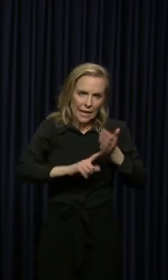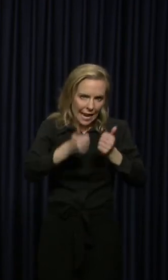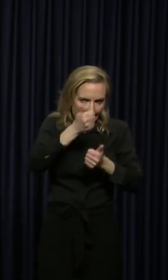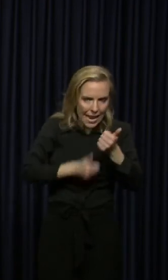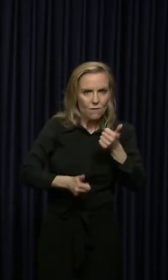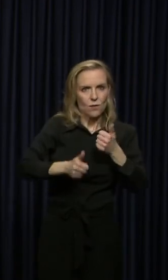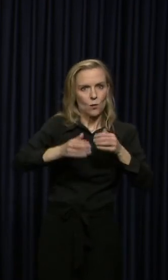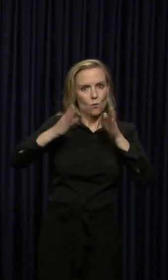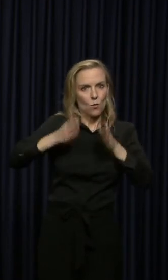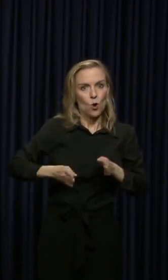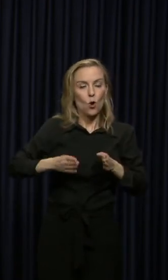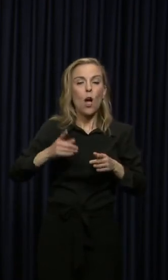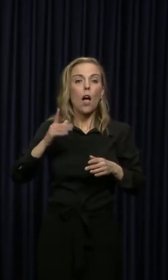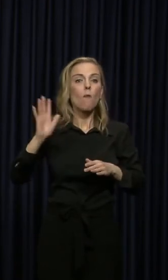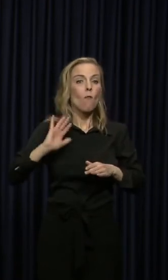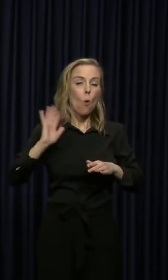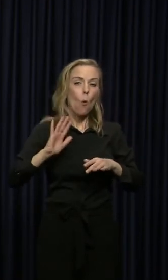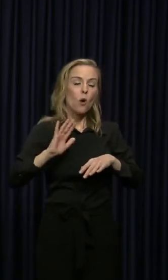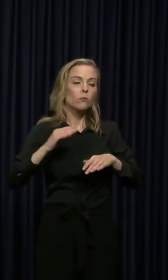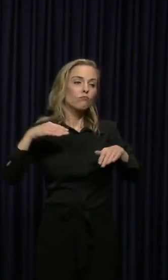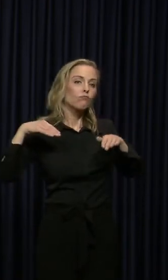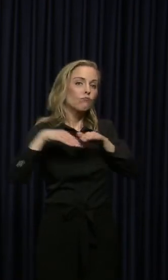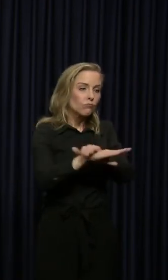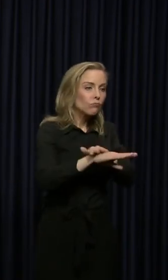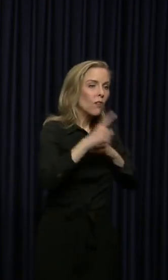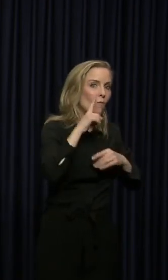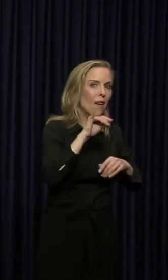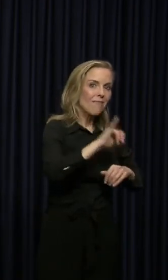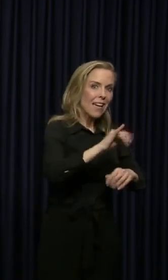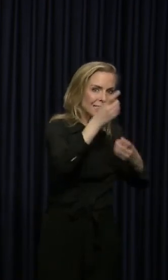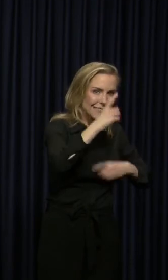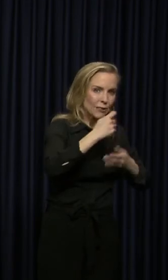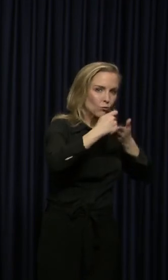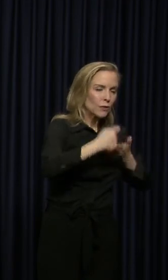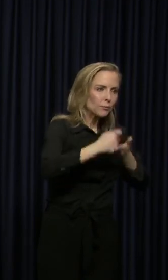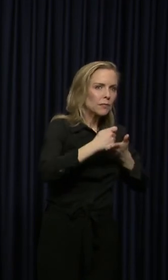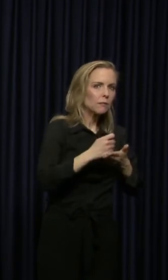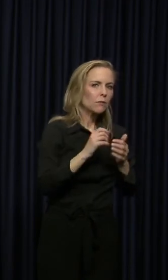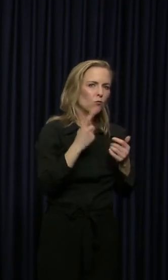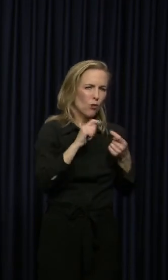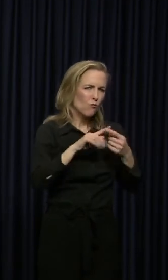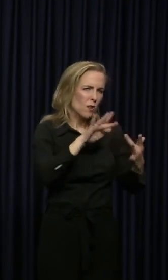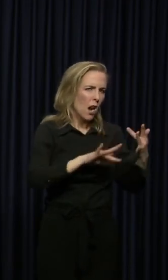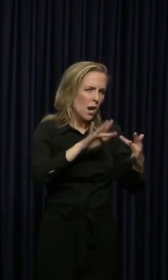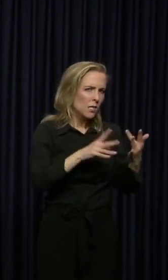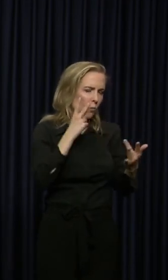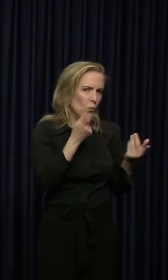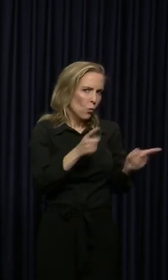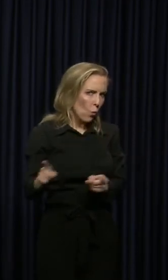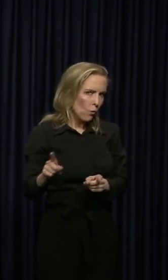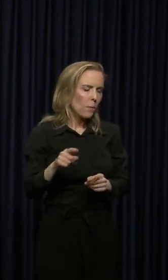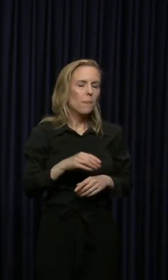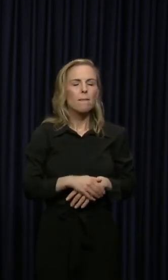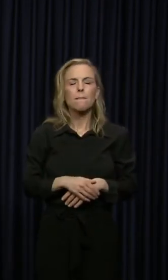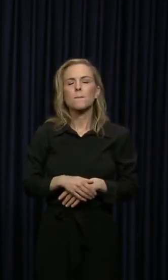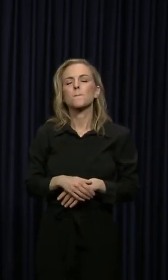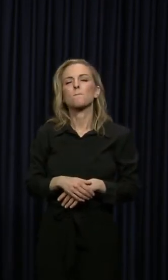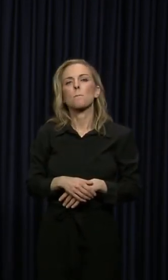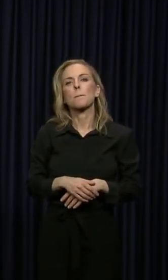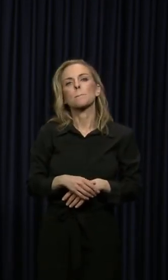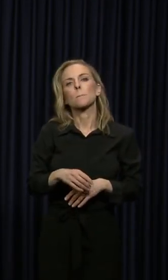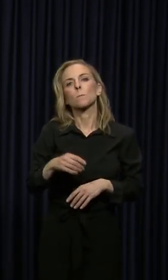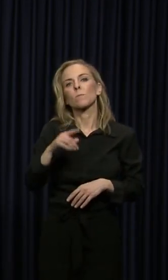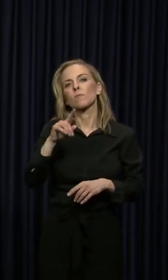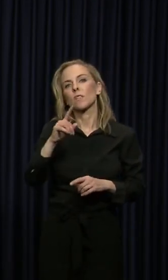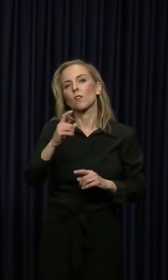that would have otherwise been going to the facility gets the help that they need. Um, I got a question here. Um, and it's from